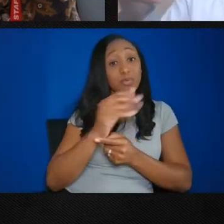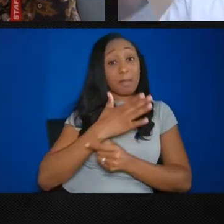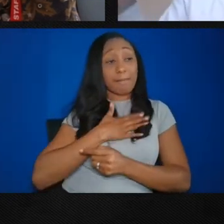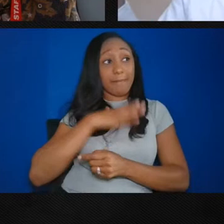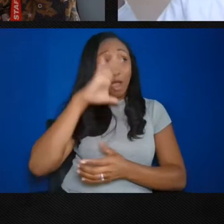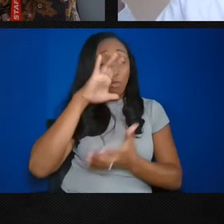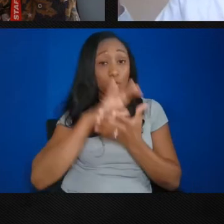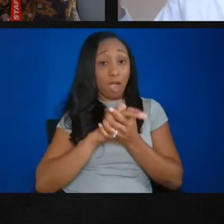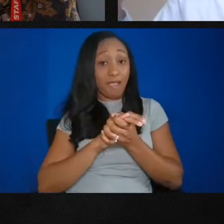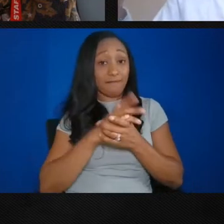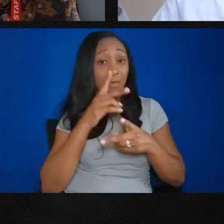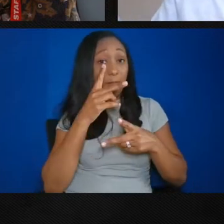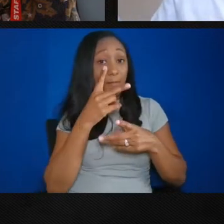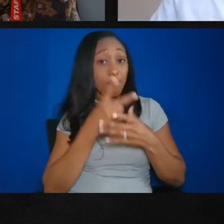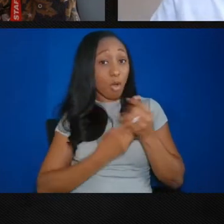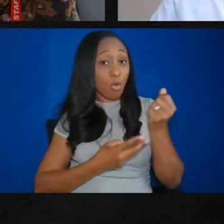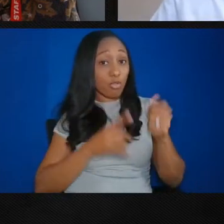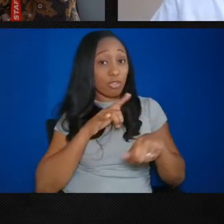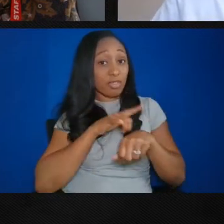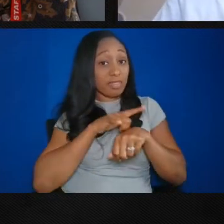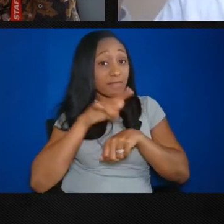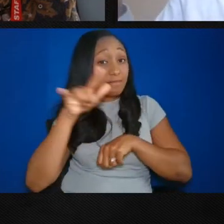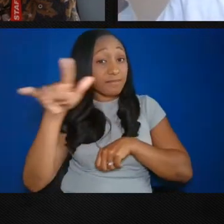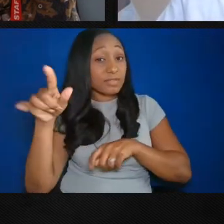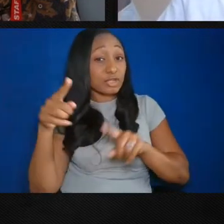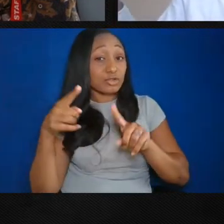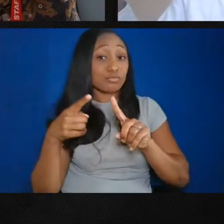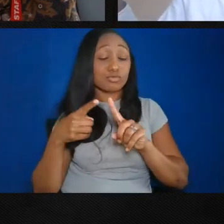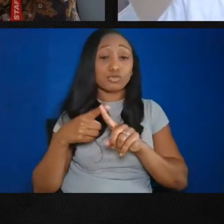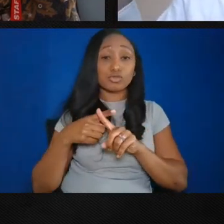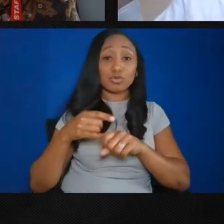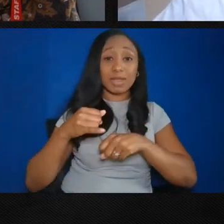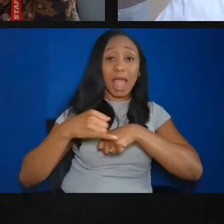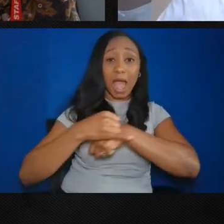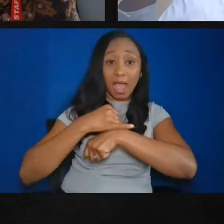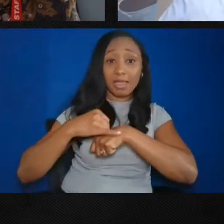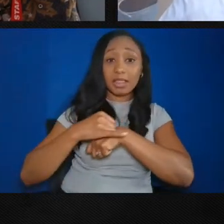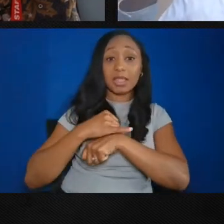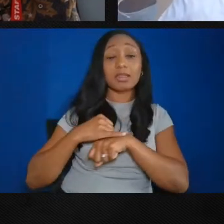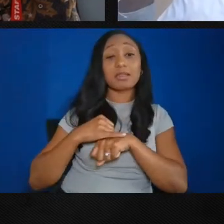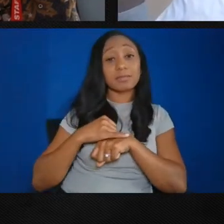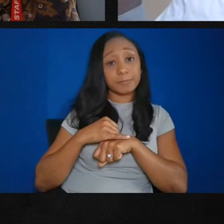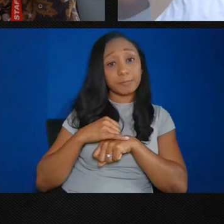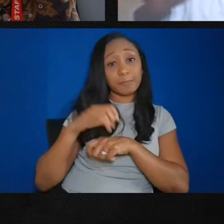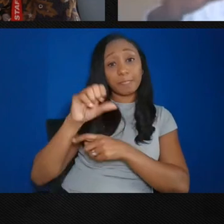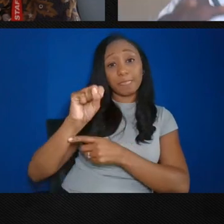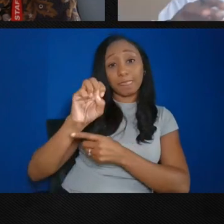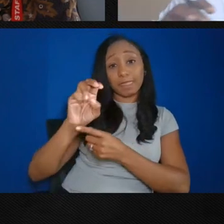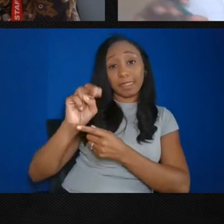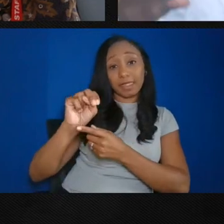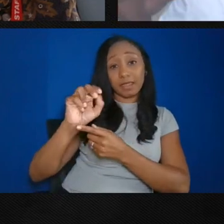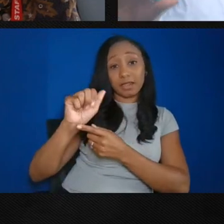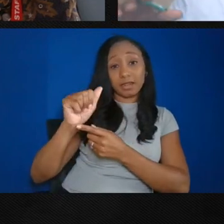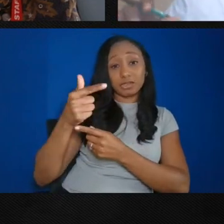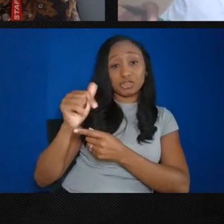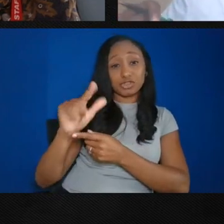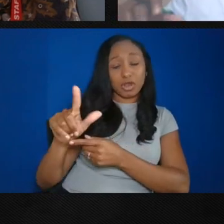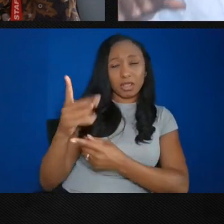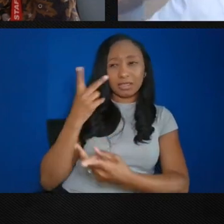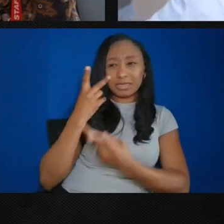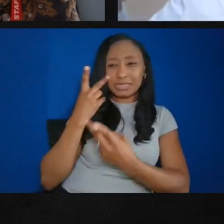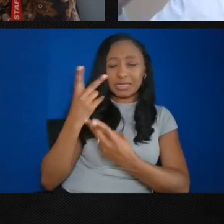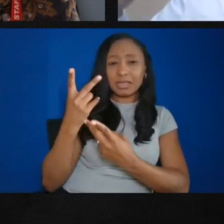Dakar, Senegal, Gorey Island, Door of No Return, just looking at the transatlantic slave